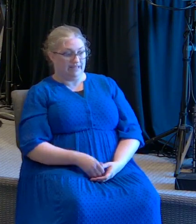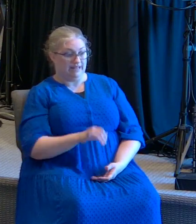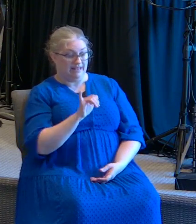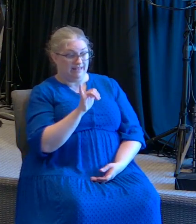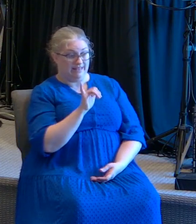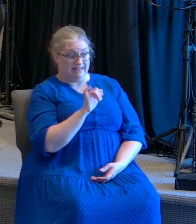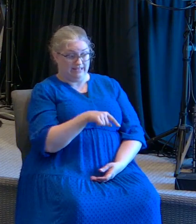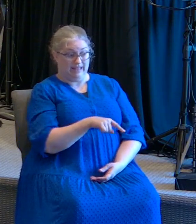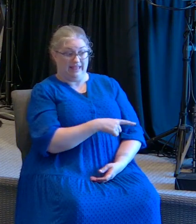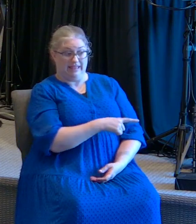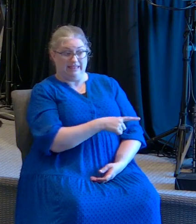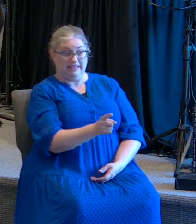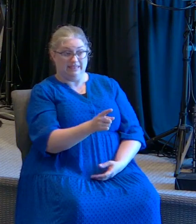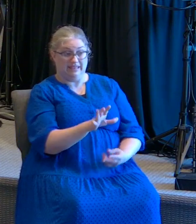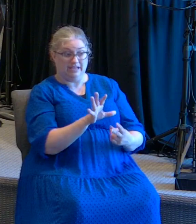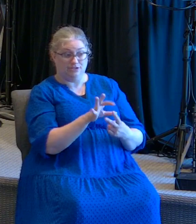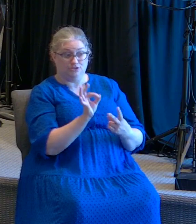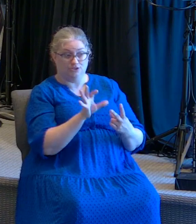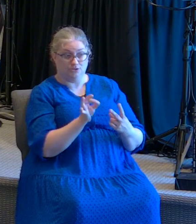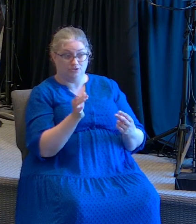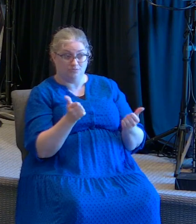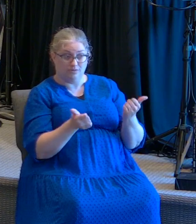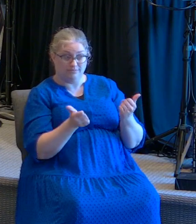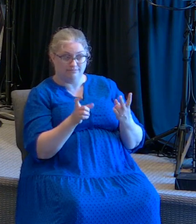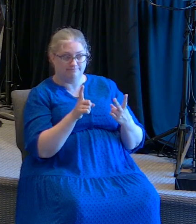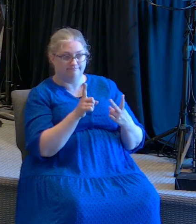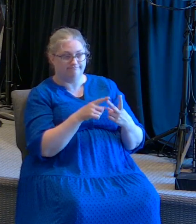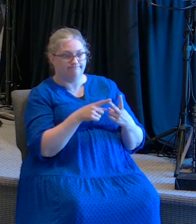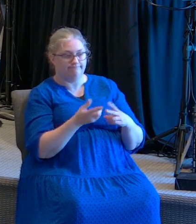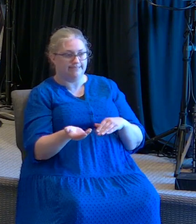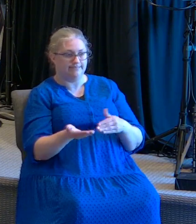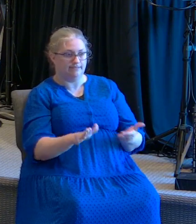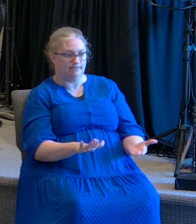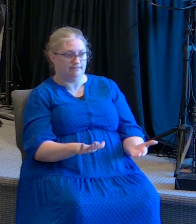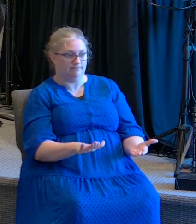they chose death. Y en ese momento ellos cogieron muerte.